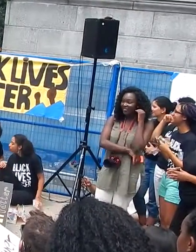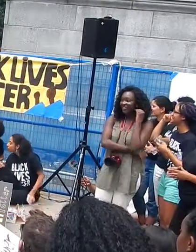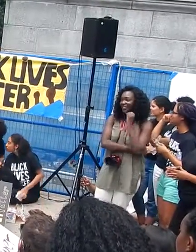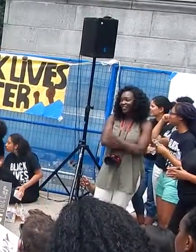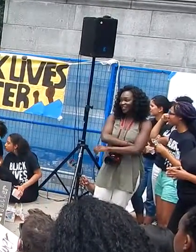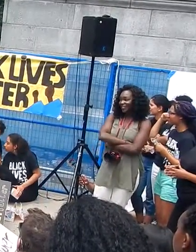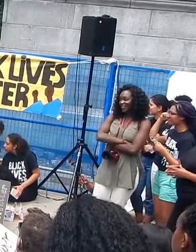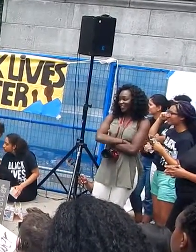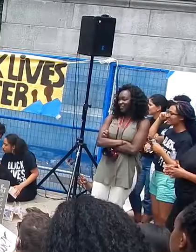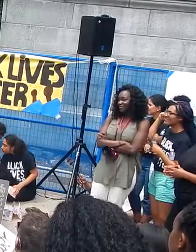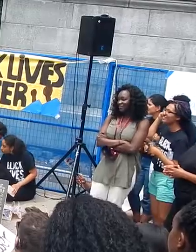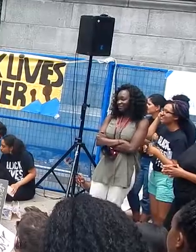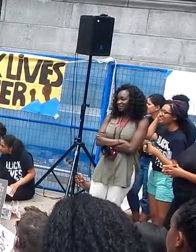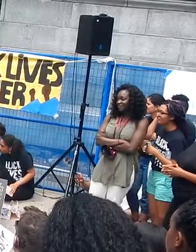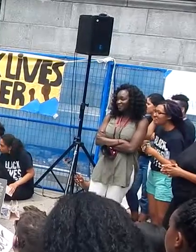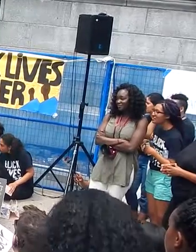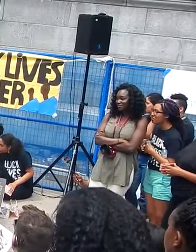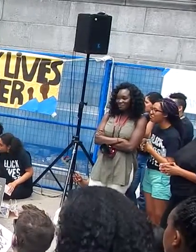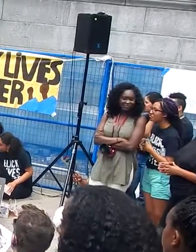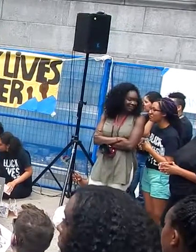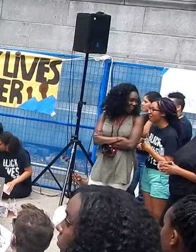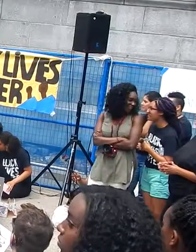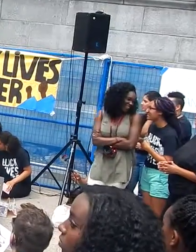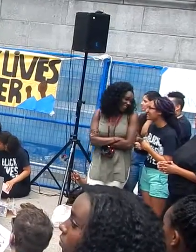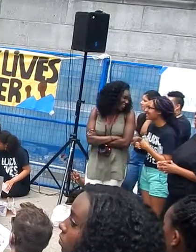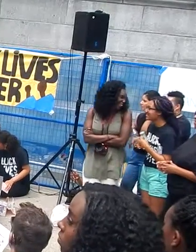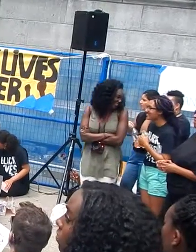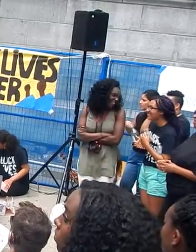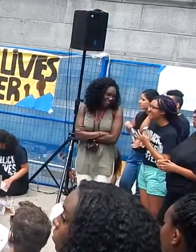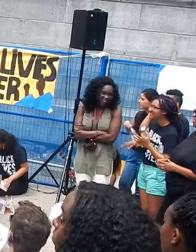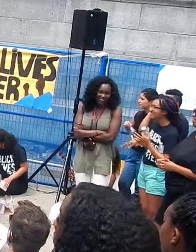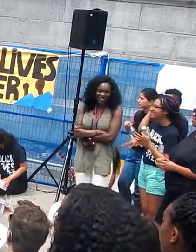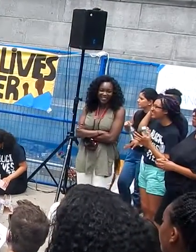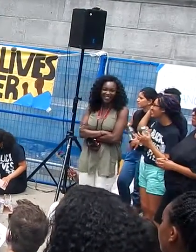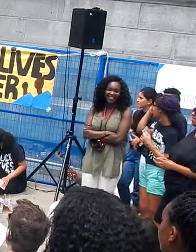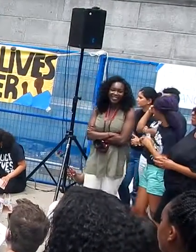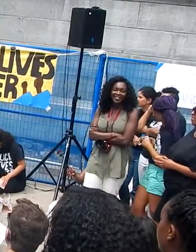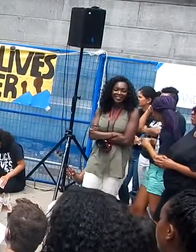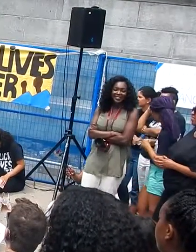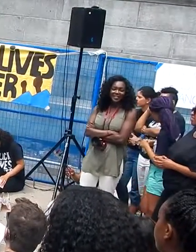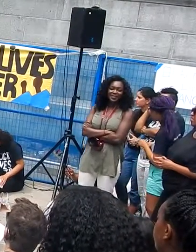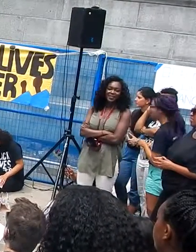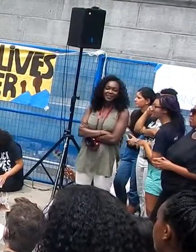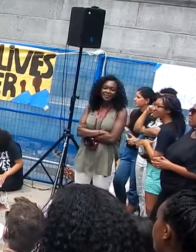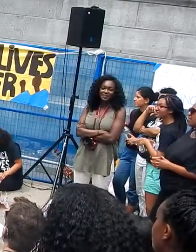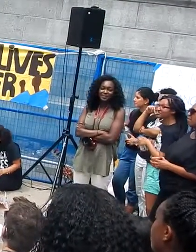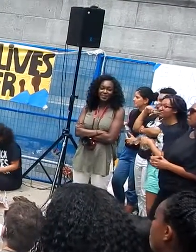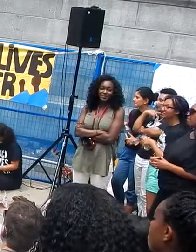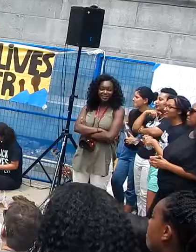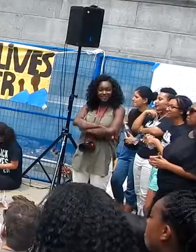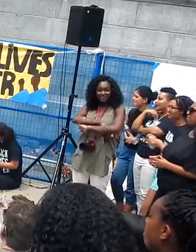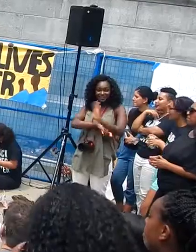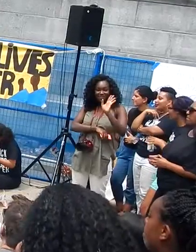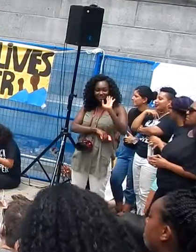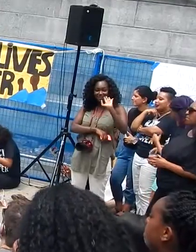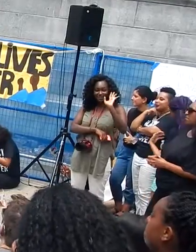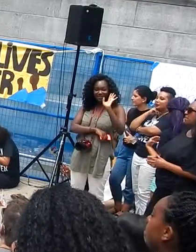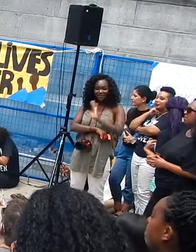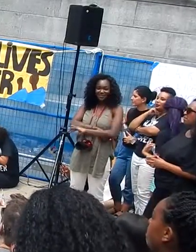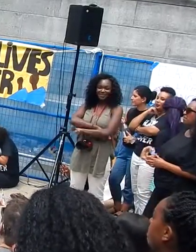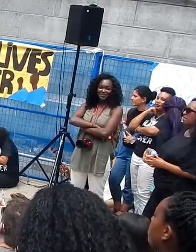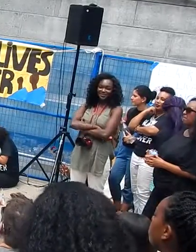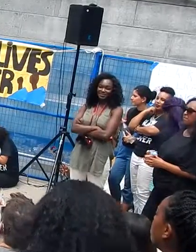more than just a mere footnote in world history. It's up to black unity,